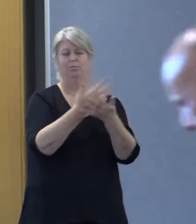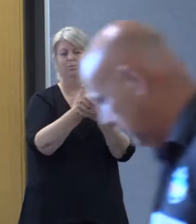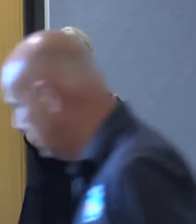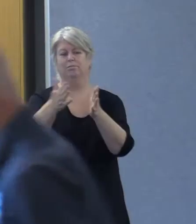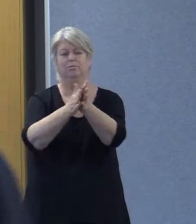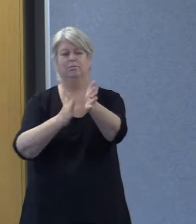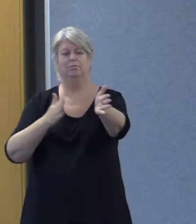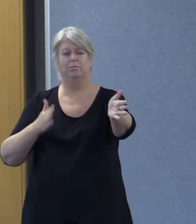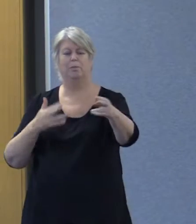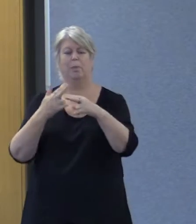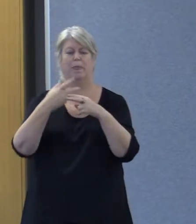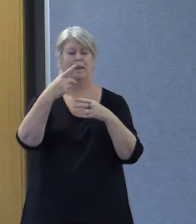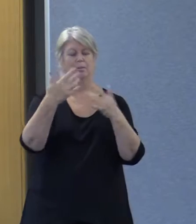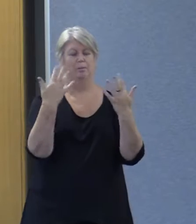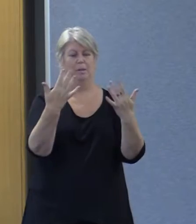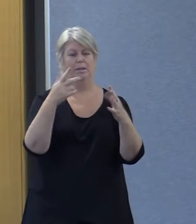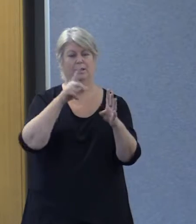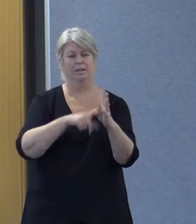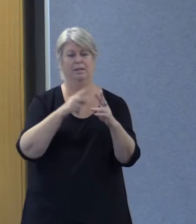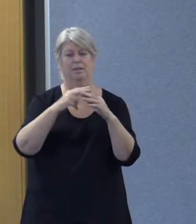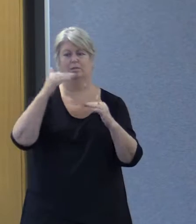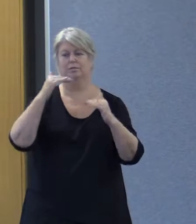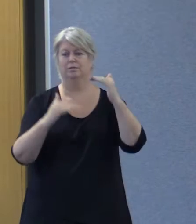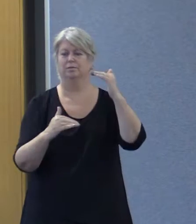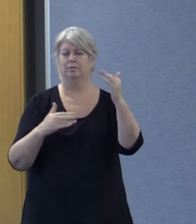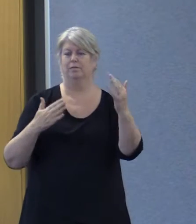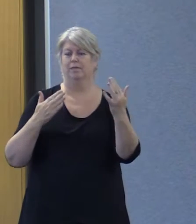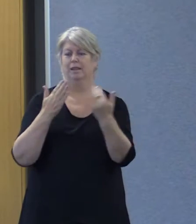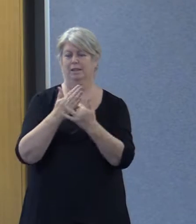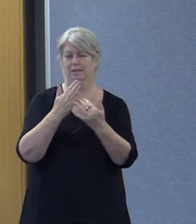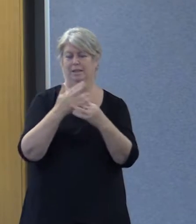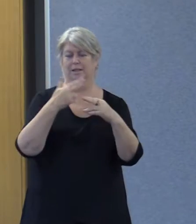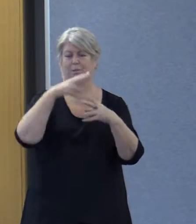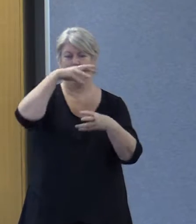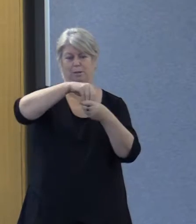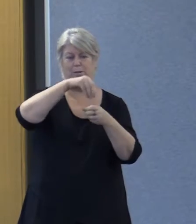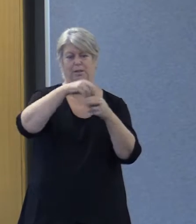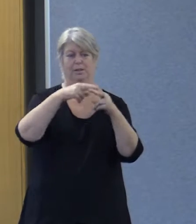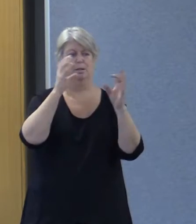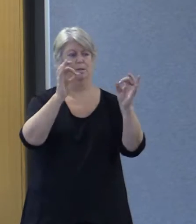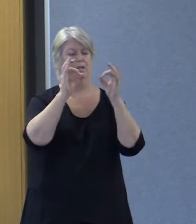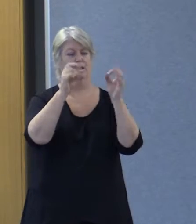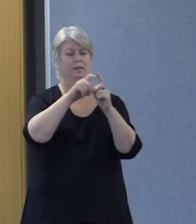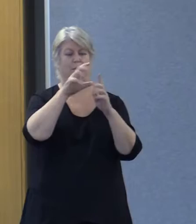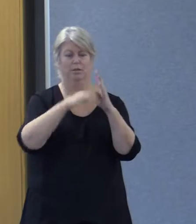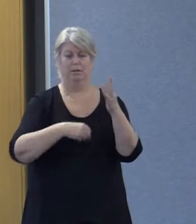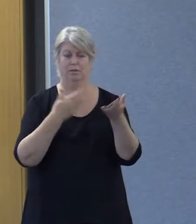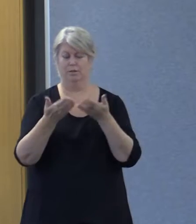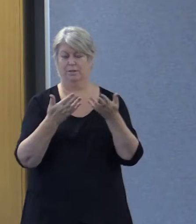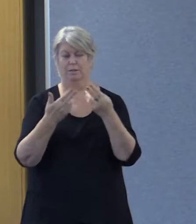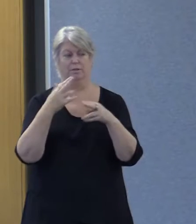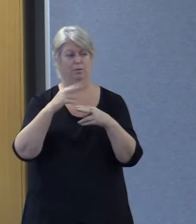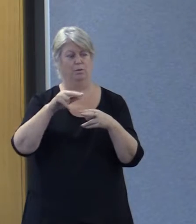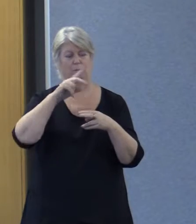has contributed to decades of low levels of access and participation in specialist disability services by